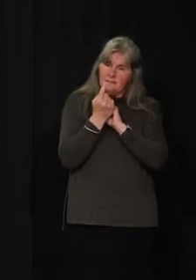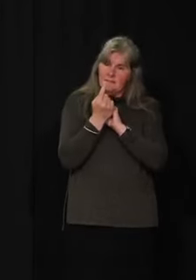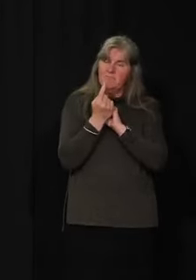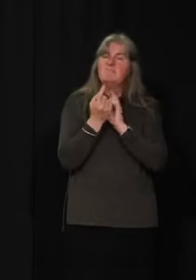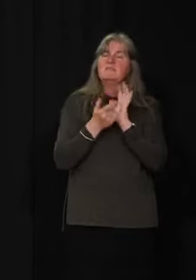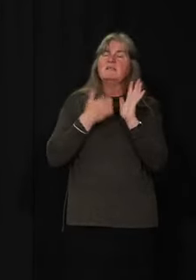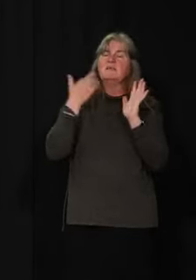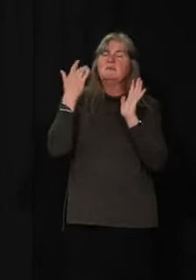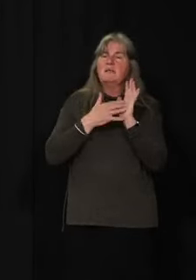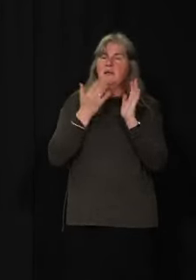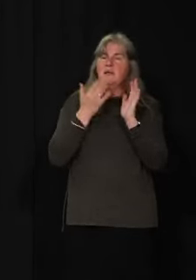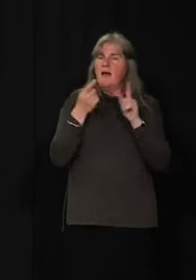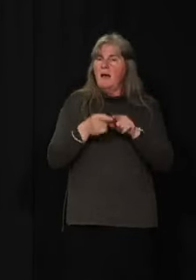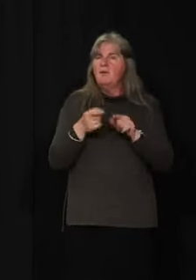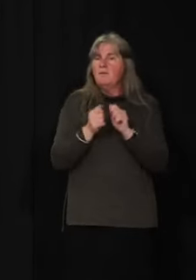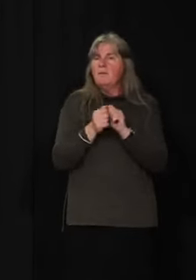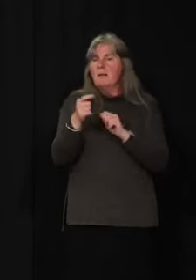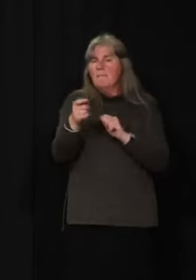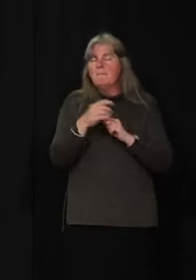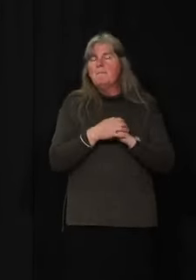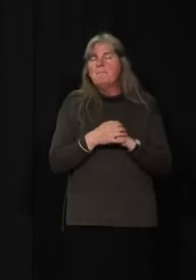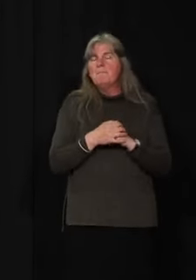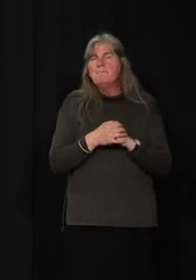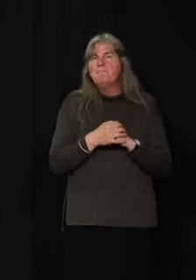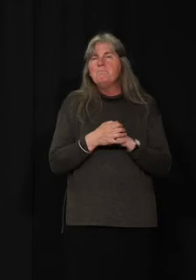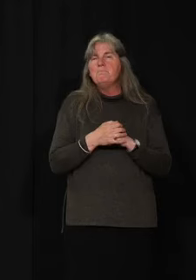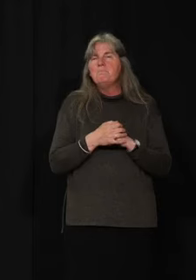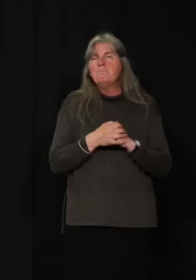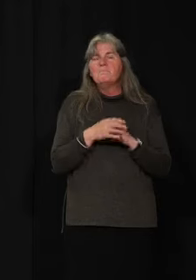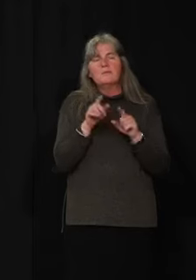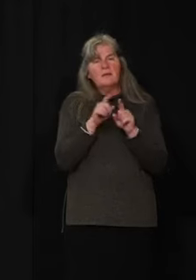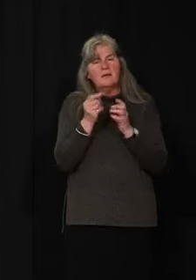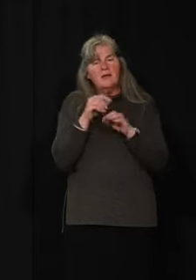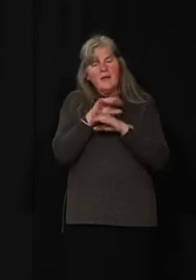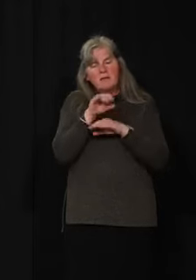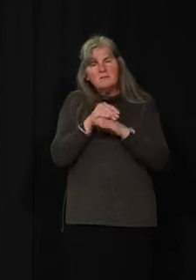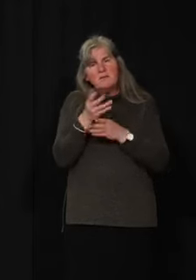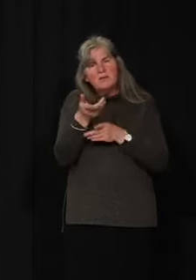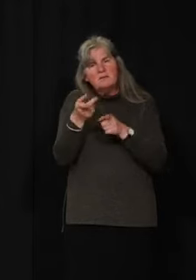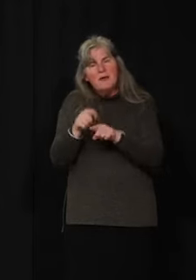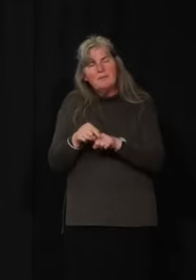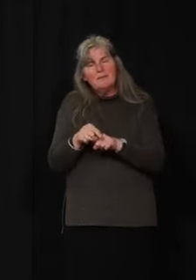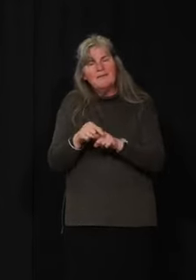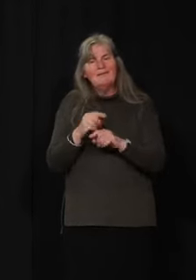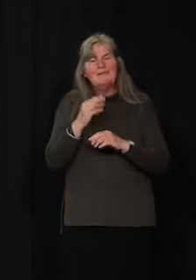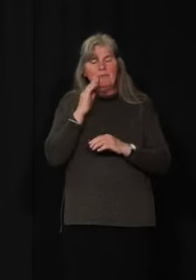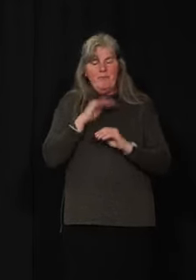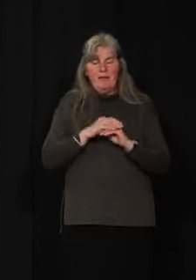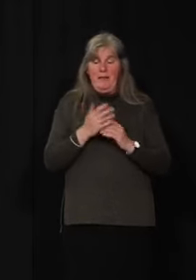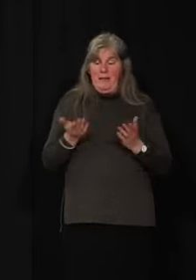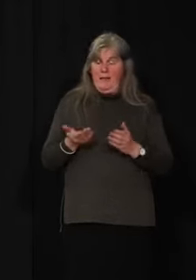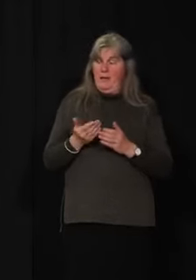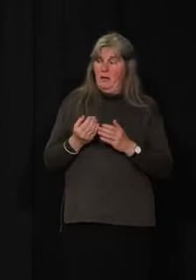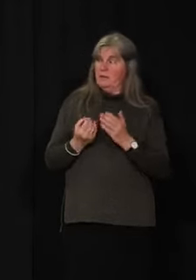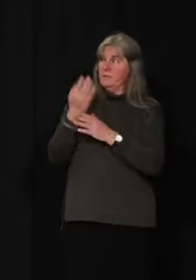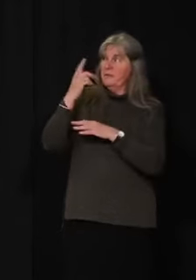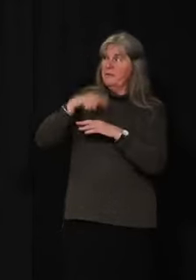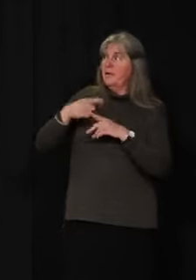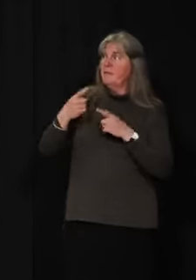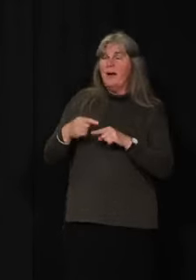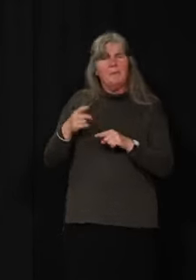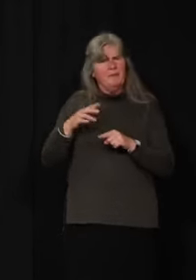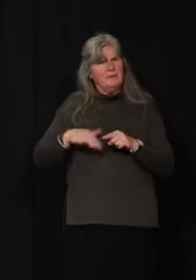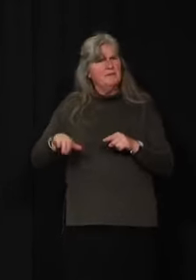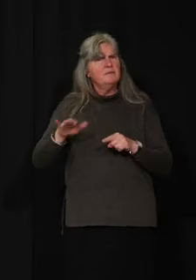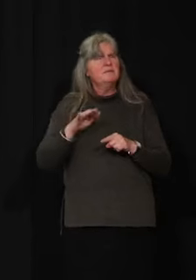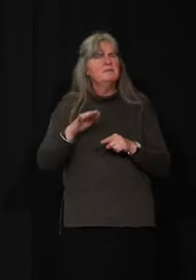on a case-by-case basis. And I know that with the spring weather arriving here in the Territory, there has been more of